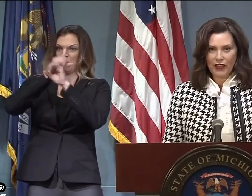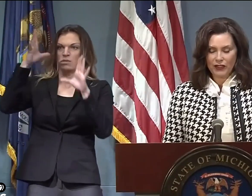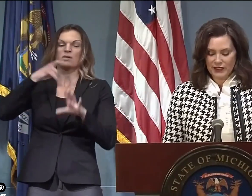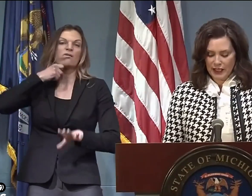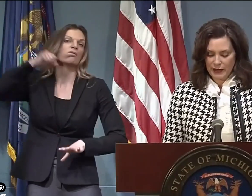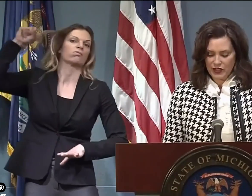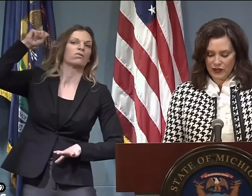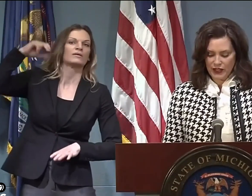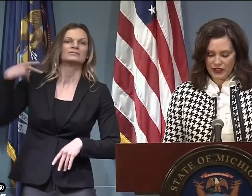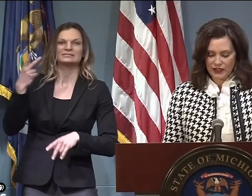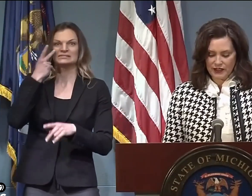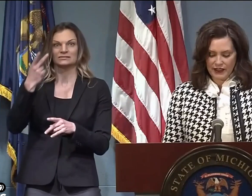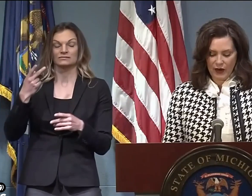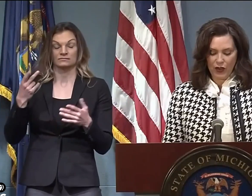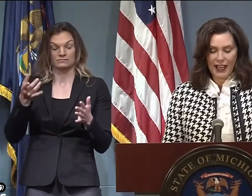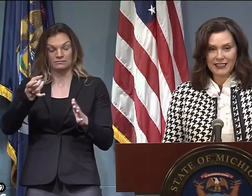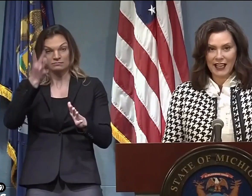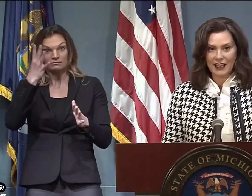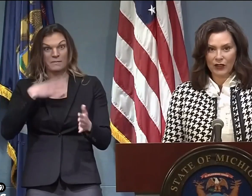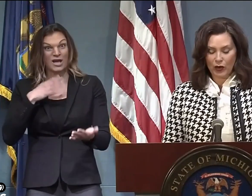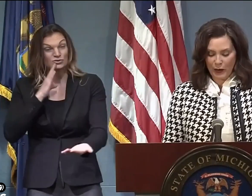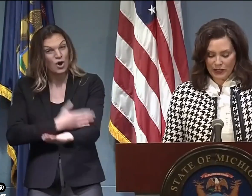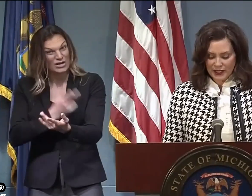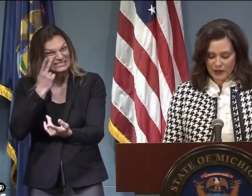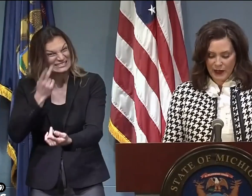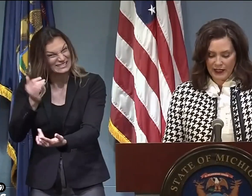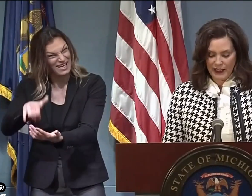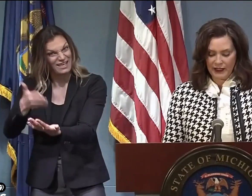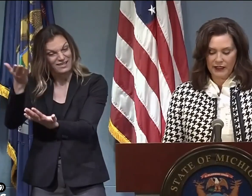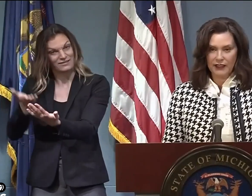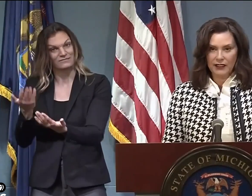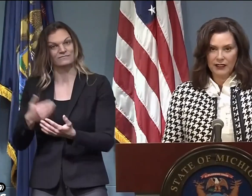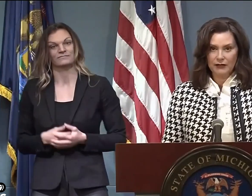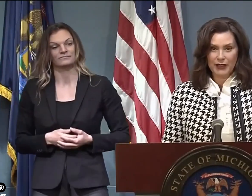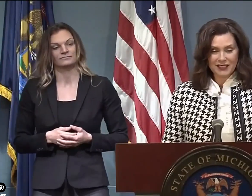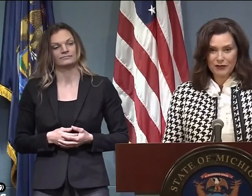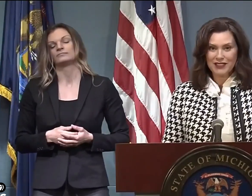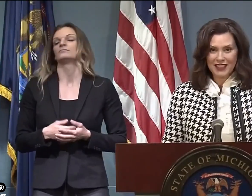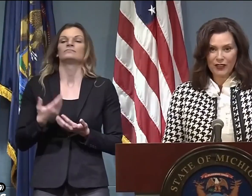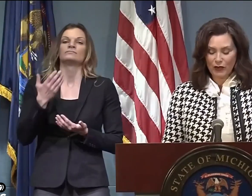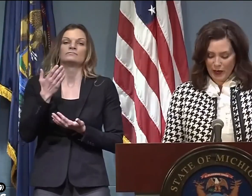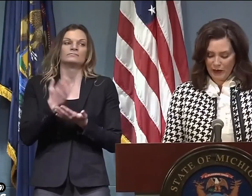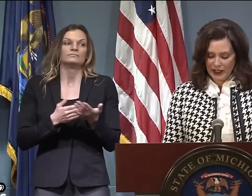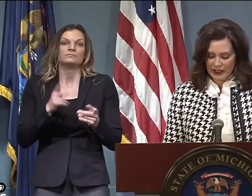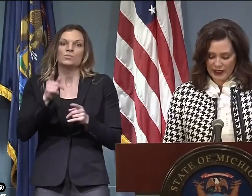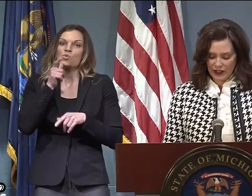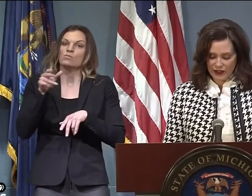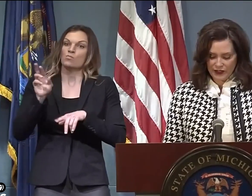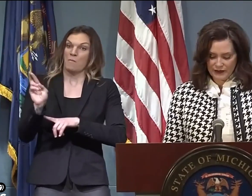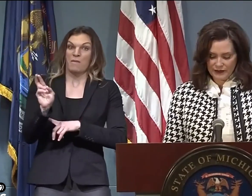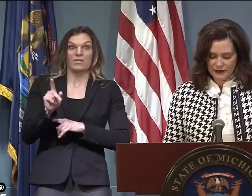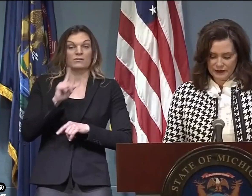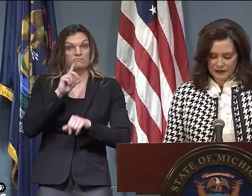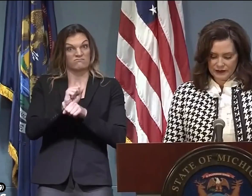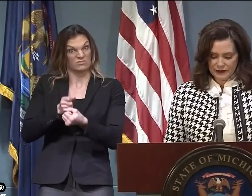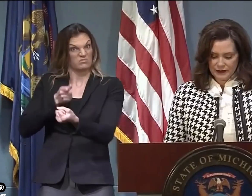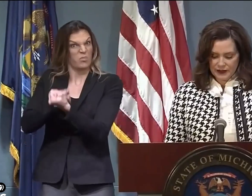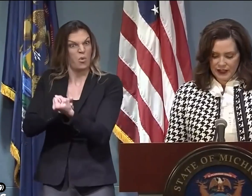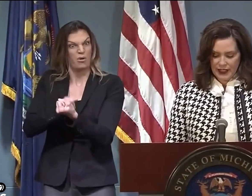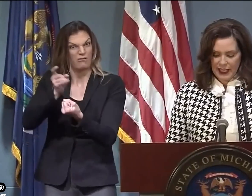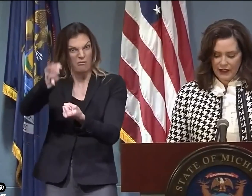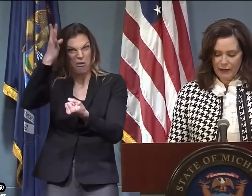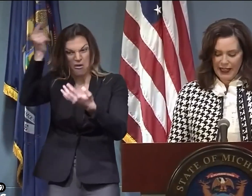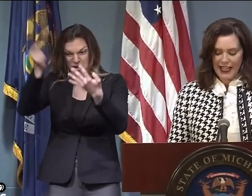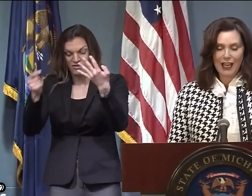in effigy. We have weathered demonstrations that were egged on or participated in by some sitting